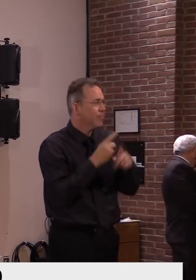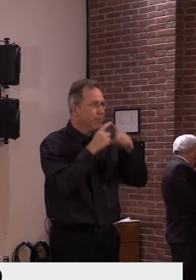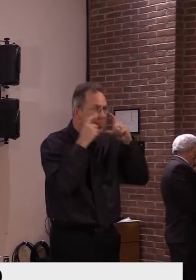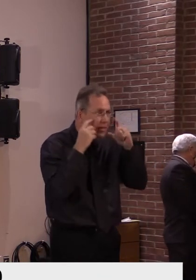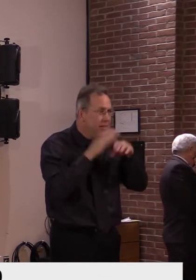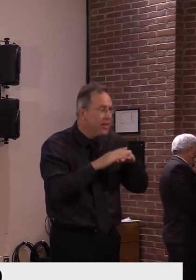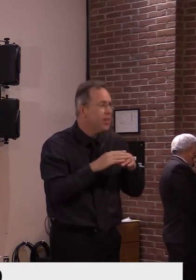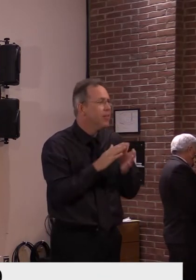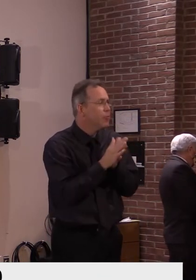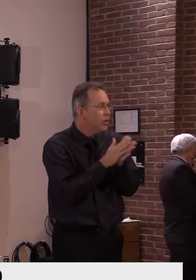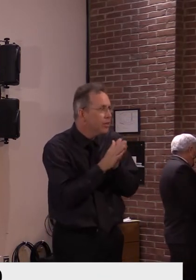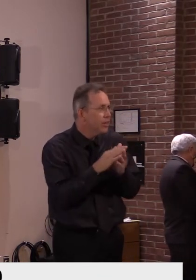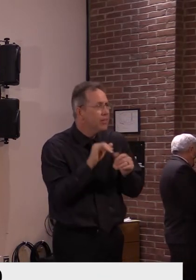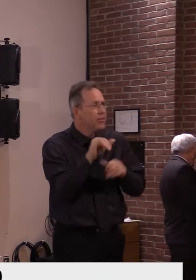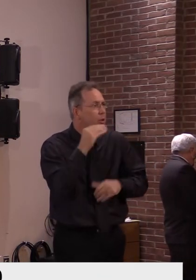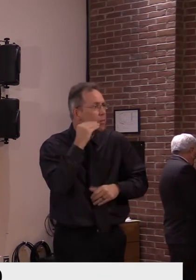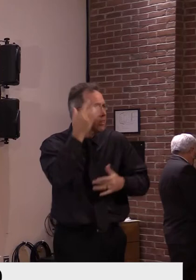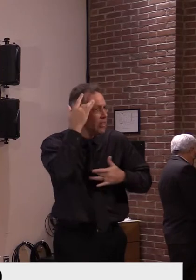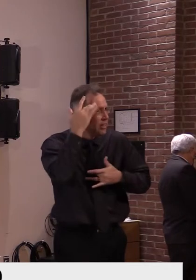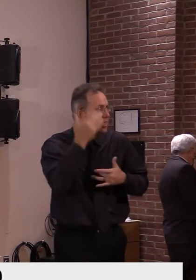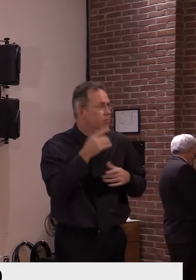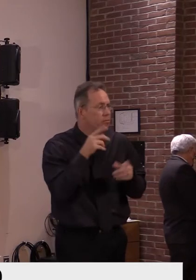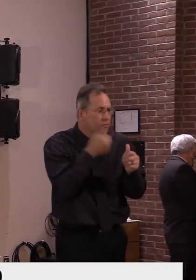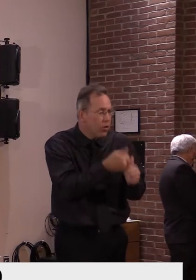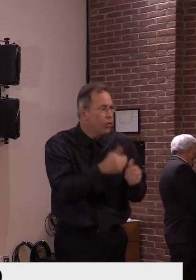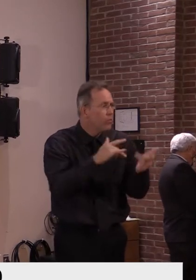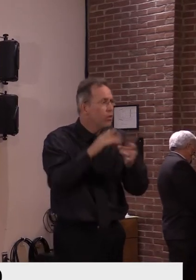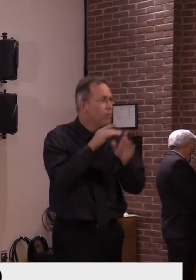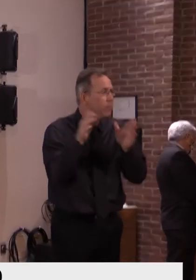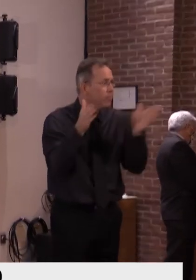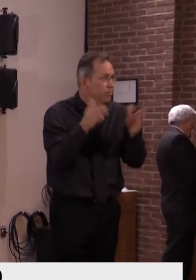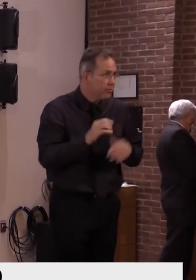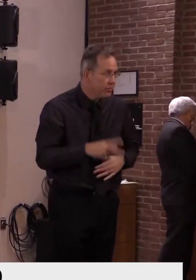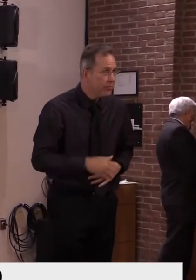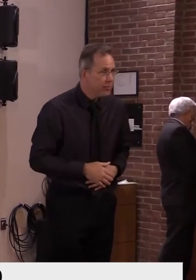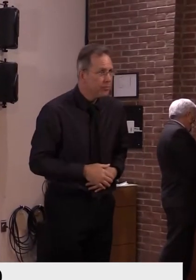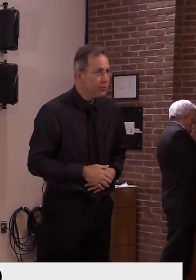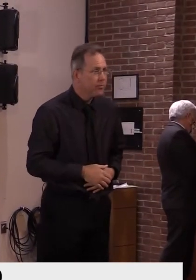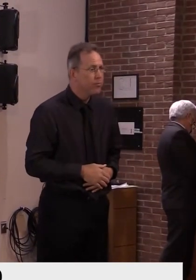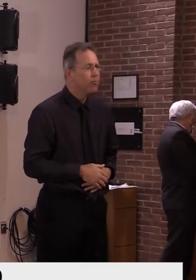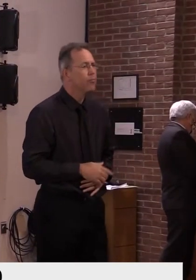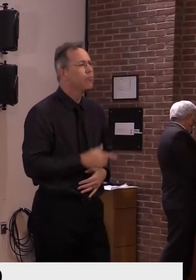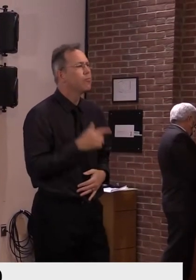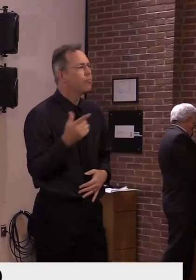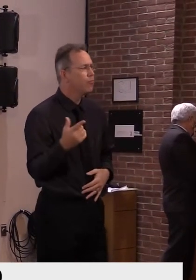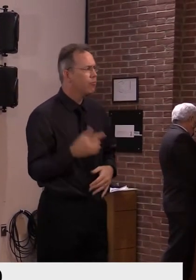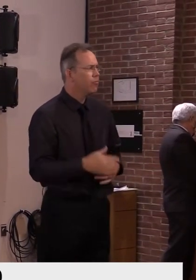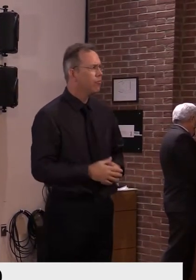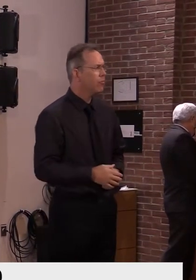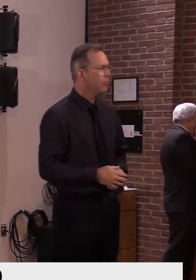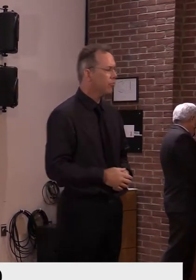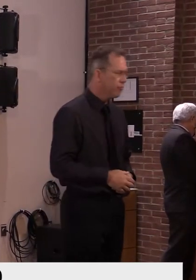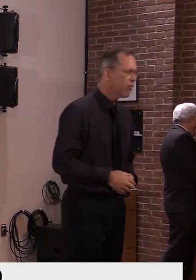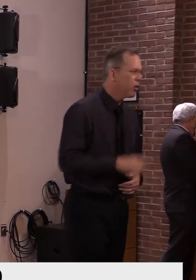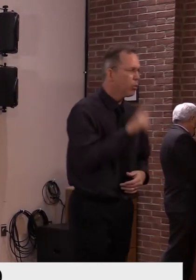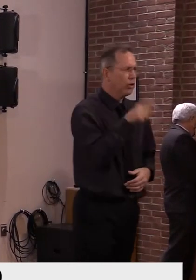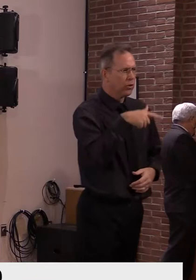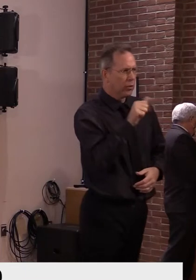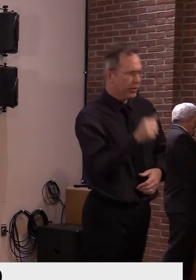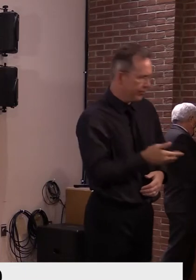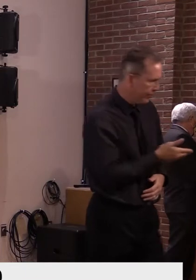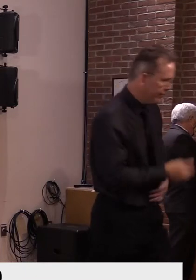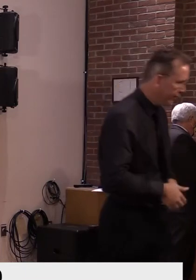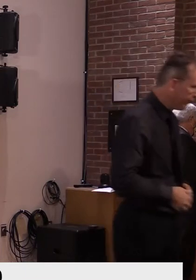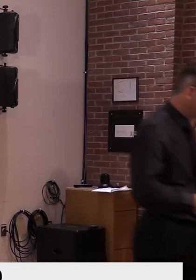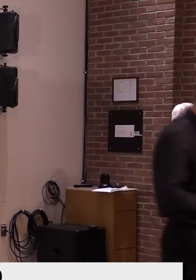Thank you, Dr. Levine. We'll open up to questions at this time. Okay. Just a reminder, we have 22 people in the queue and an hour and 15 minutes.